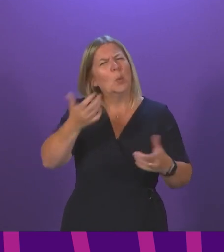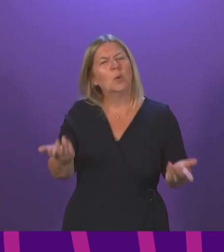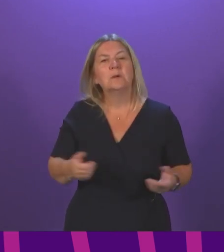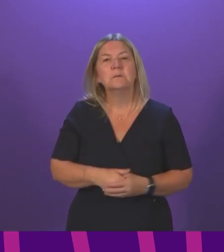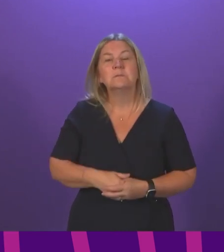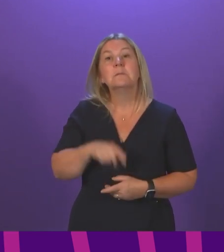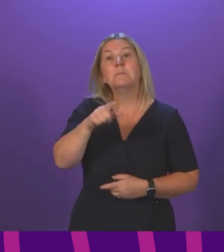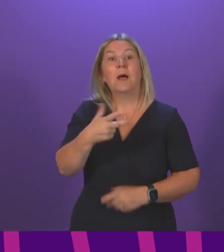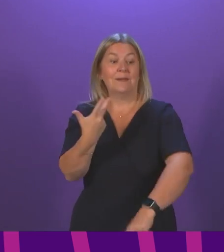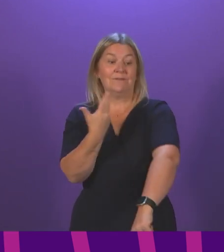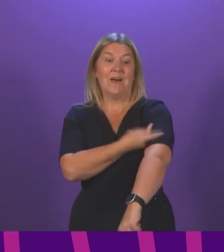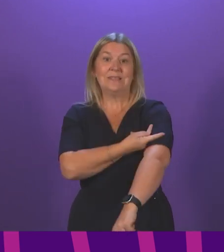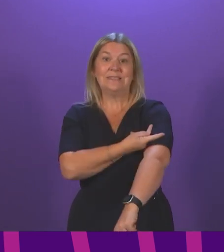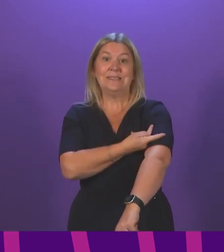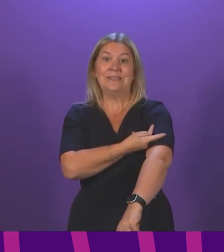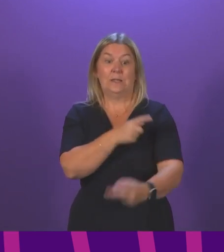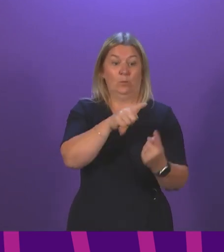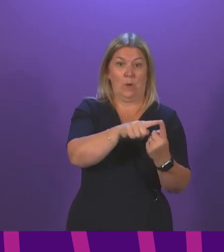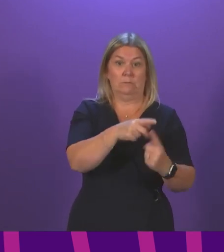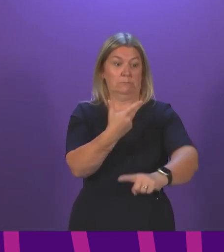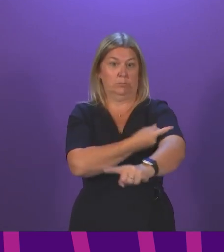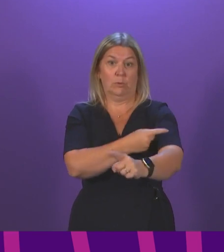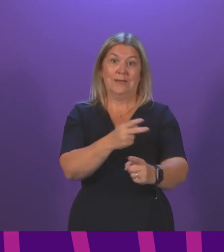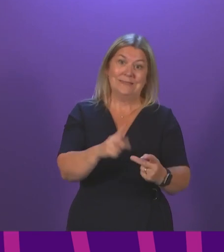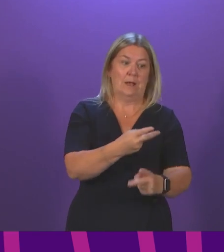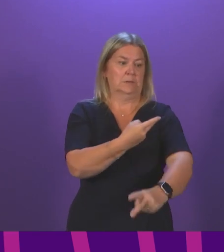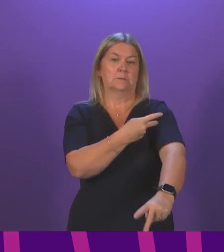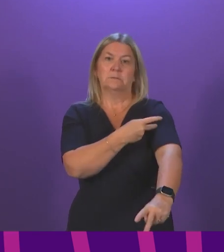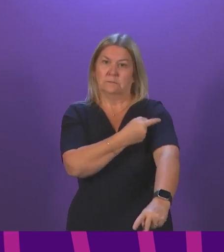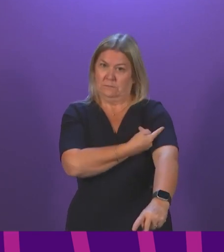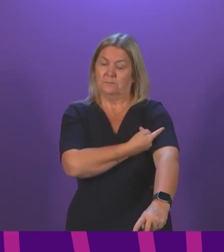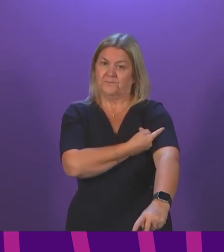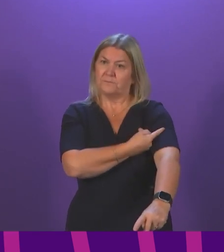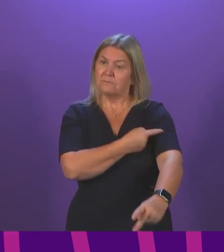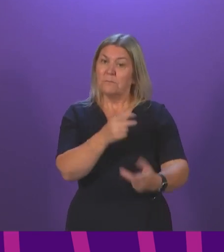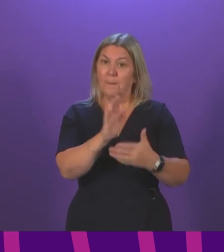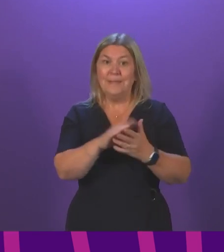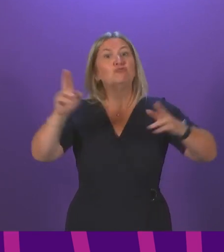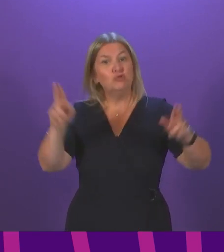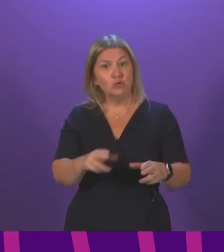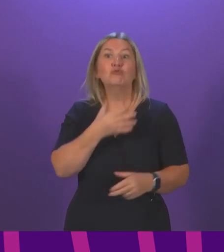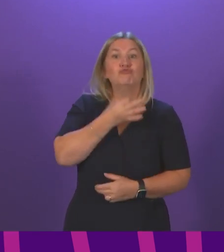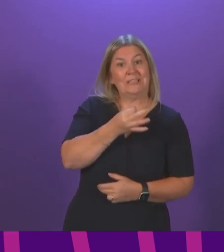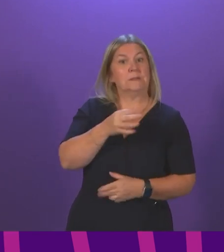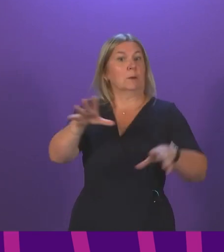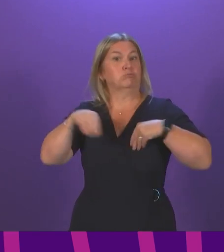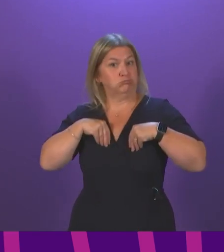reduces your risk of getting the virus. So if you're saying to somebody, do you want to be in a nightclub where some people are unvaccinated or do you want to